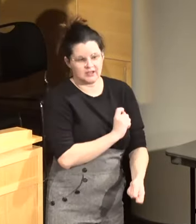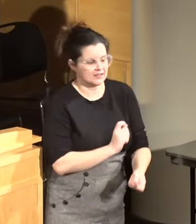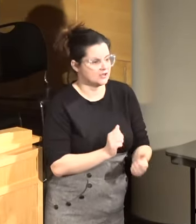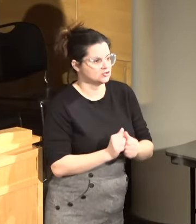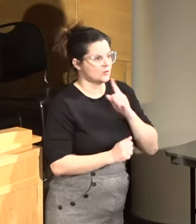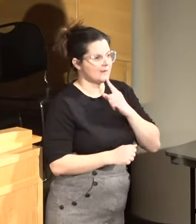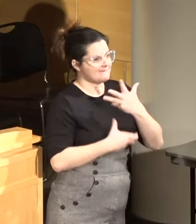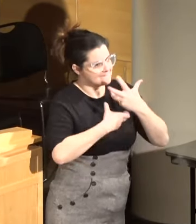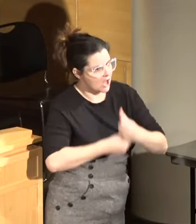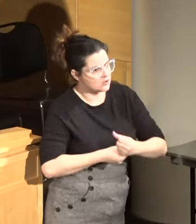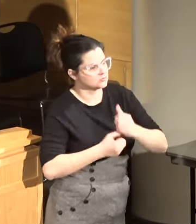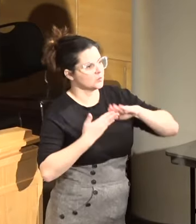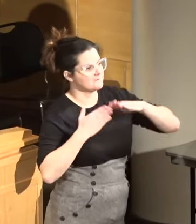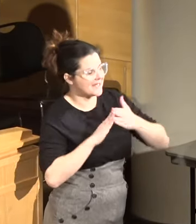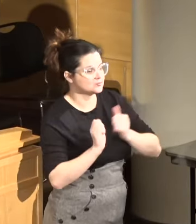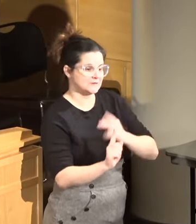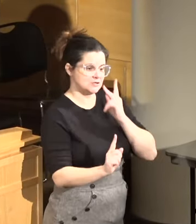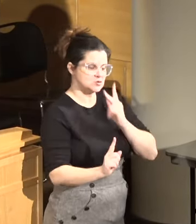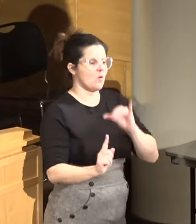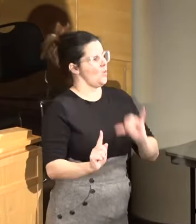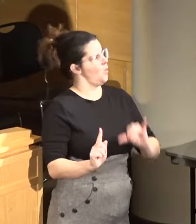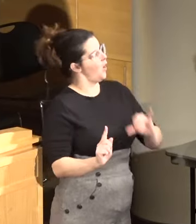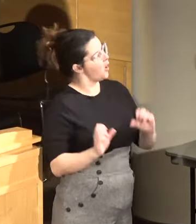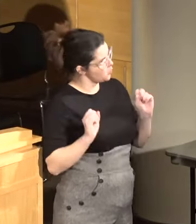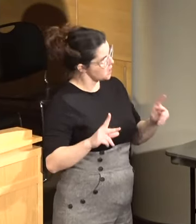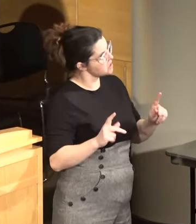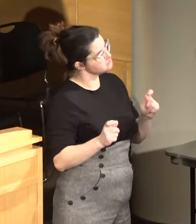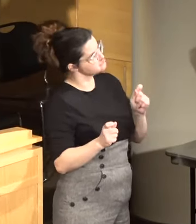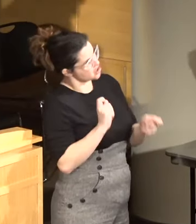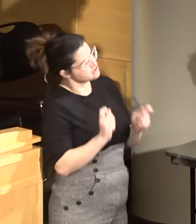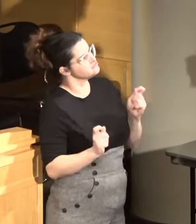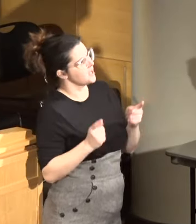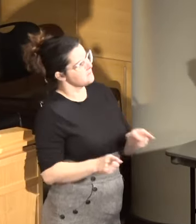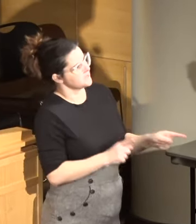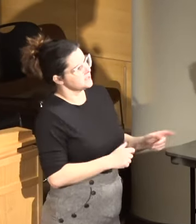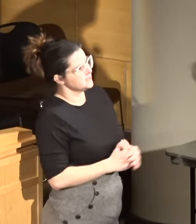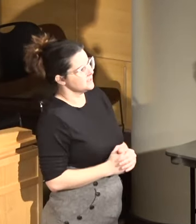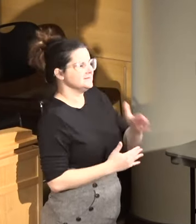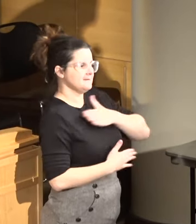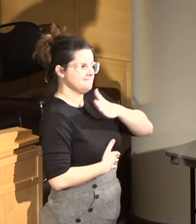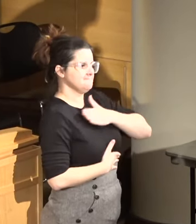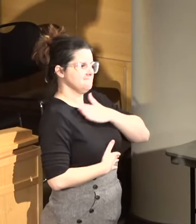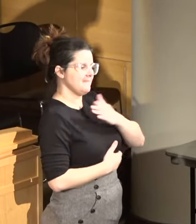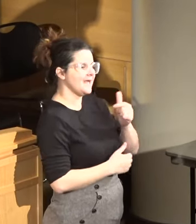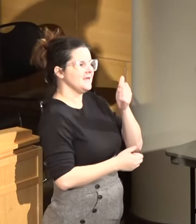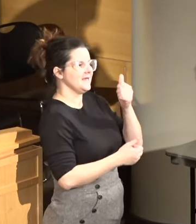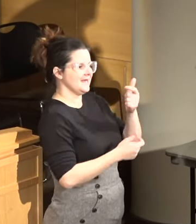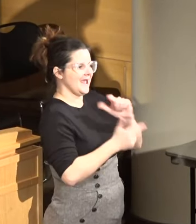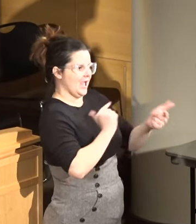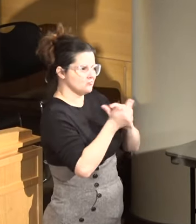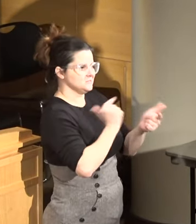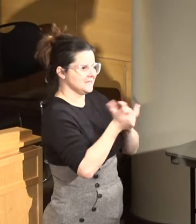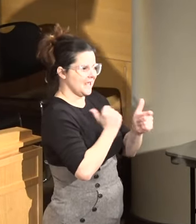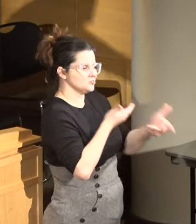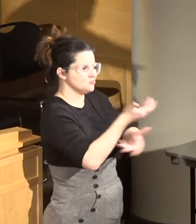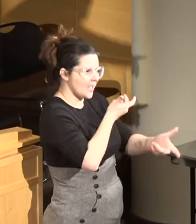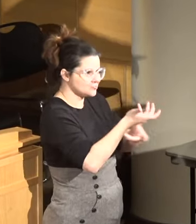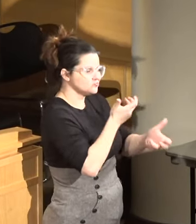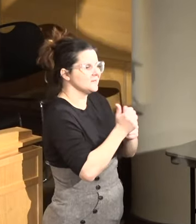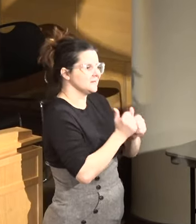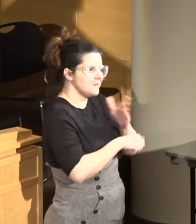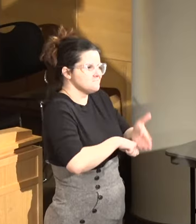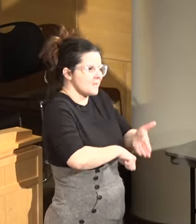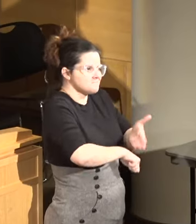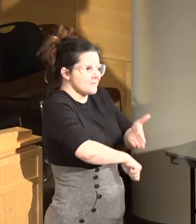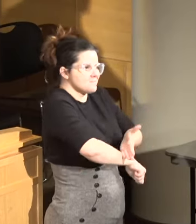trust with the community that they see, all right, this is changing. This is my day-to-day interaction with law enforcement. It's getting a little bit